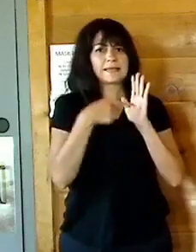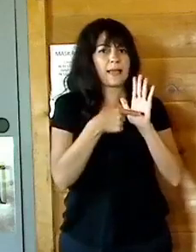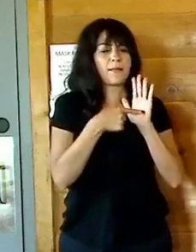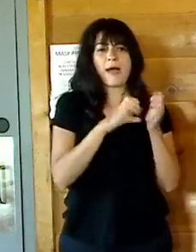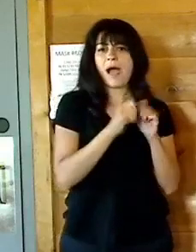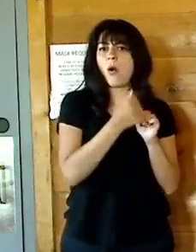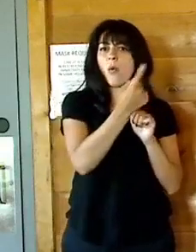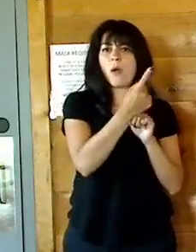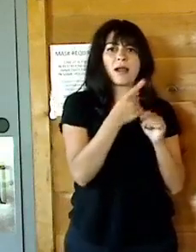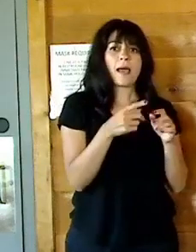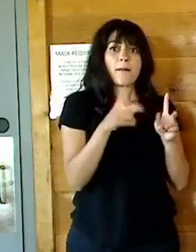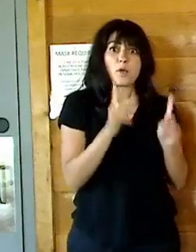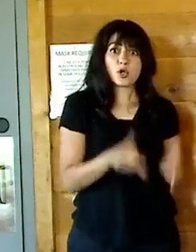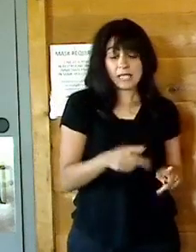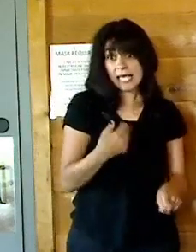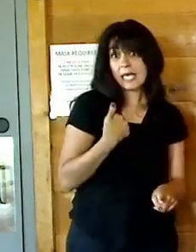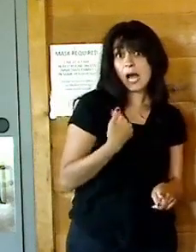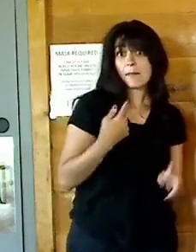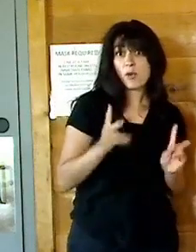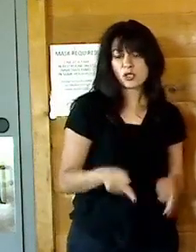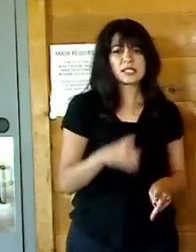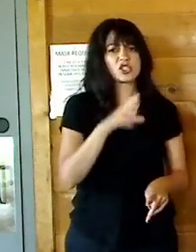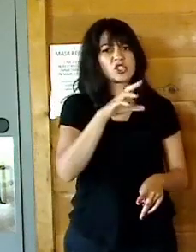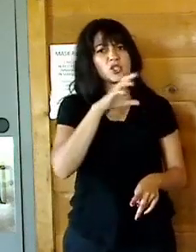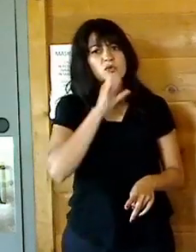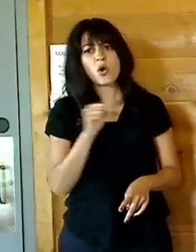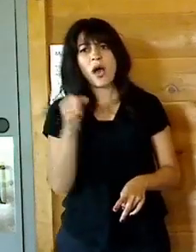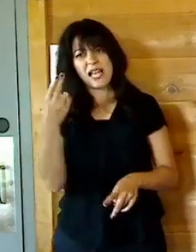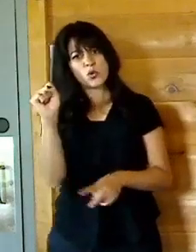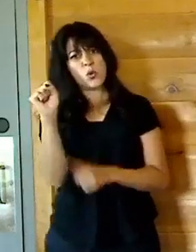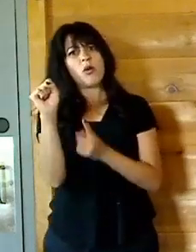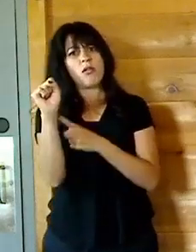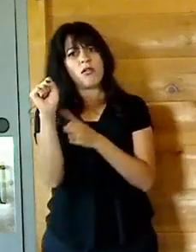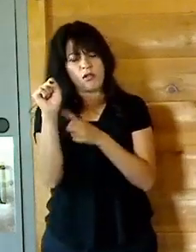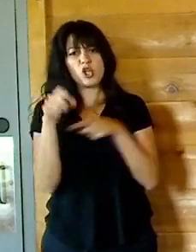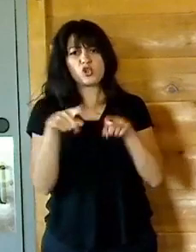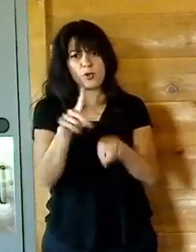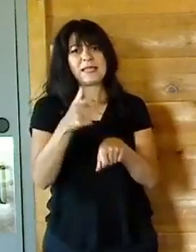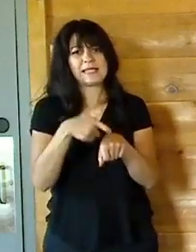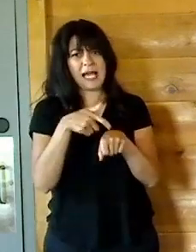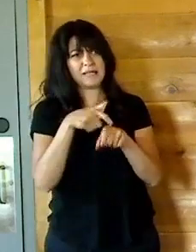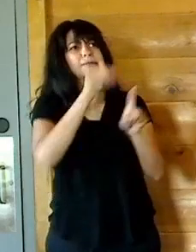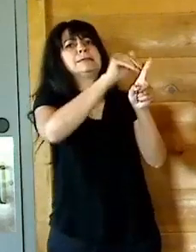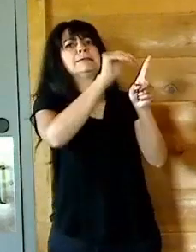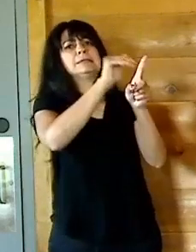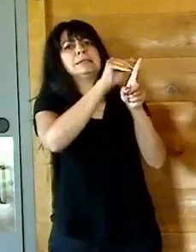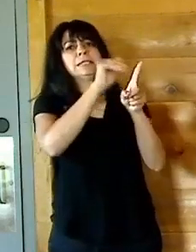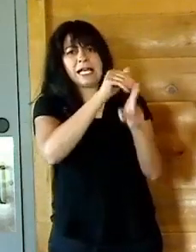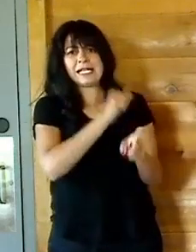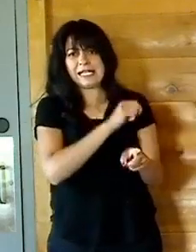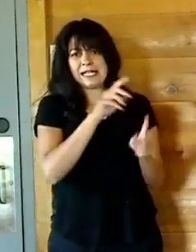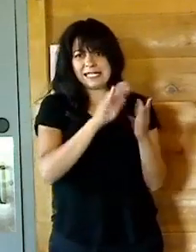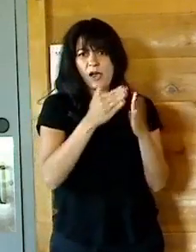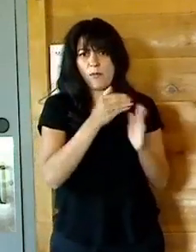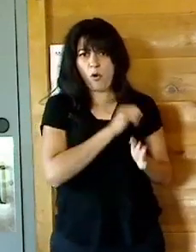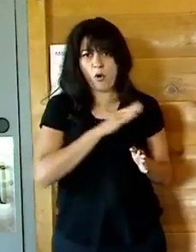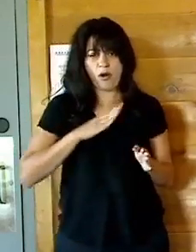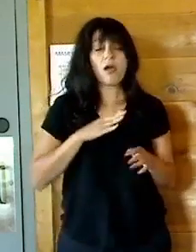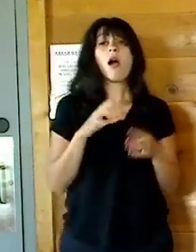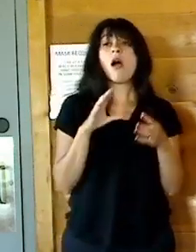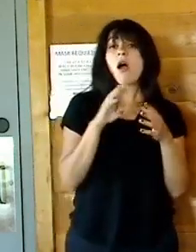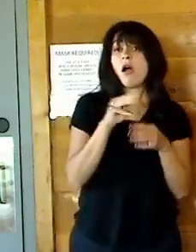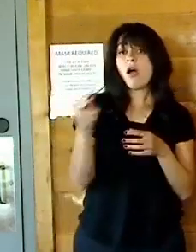truly make a big difference. A young person too. She was in high school I think when she pushed this forward. And so when people ask though